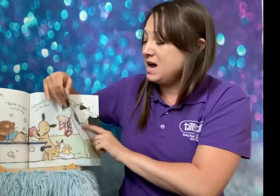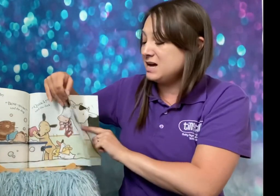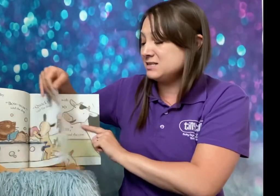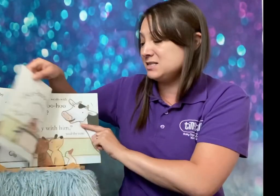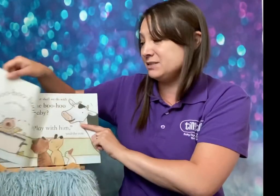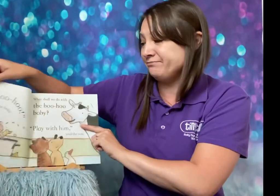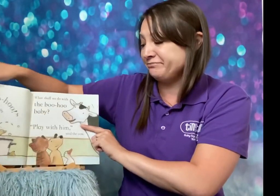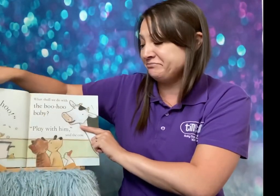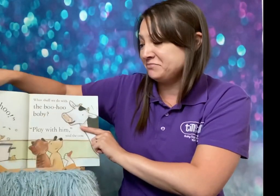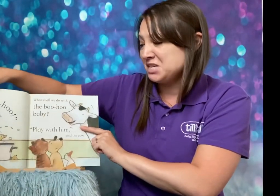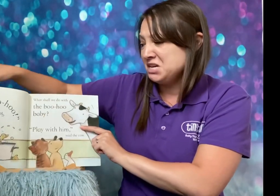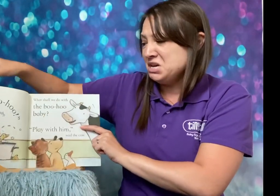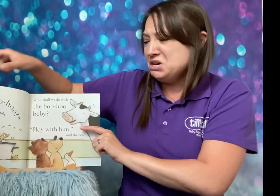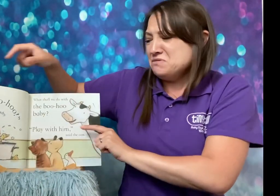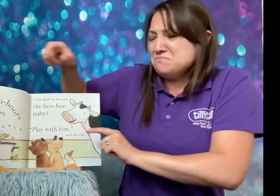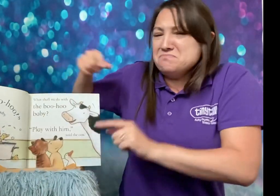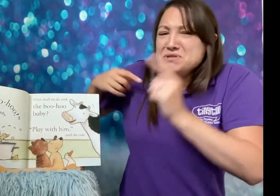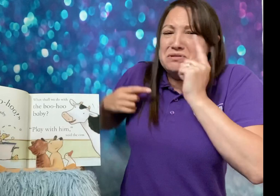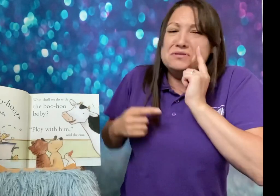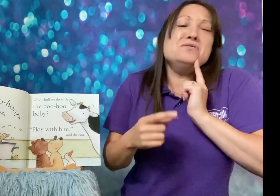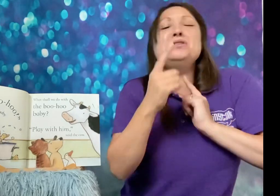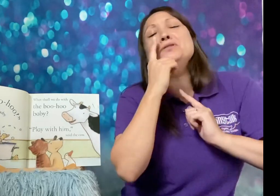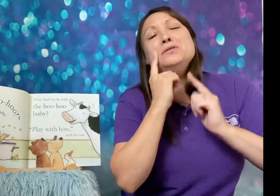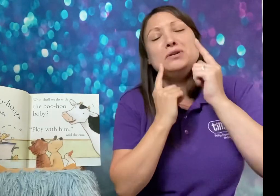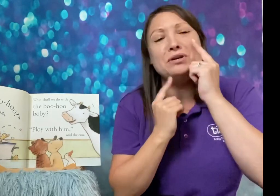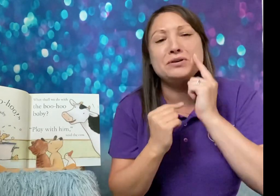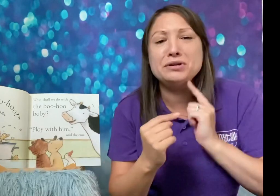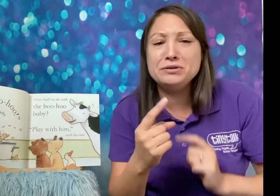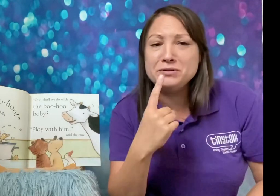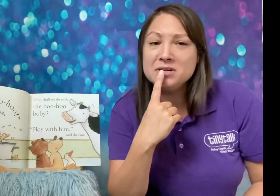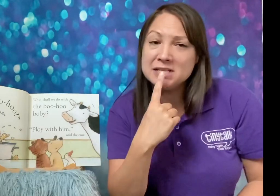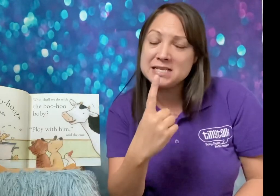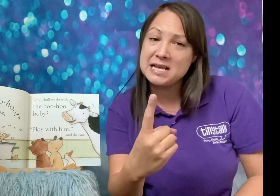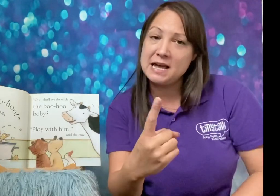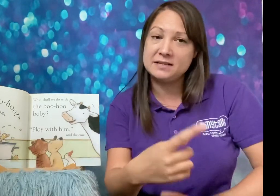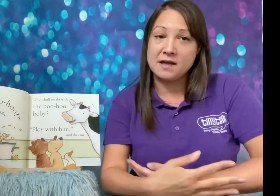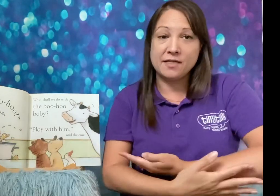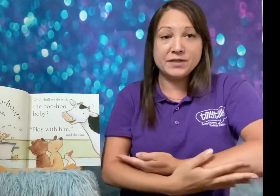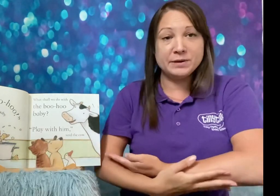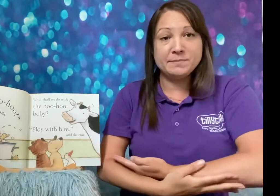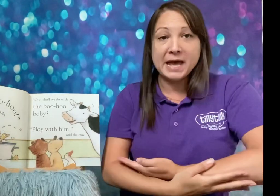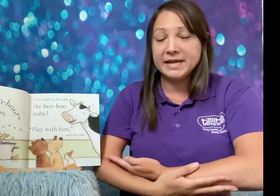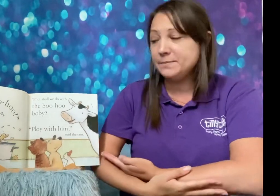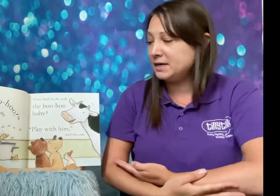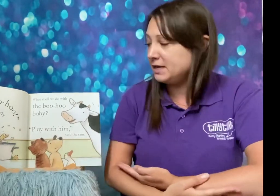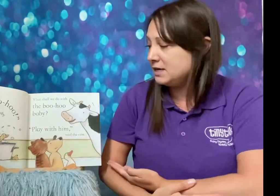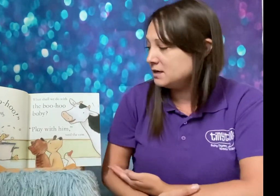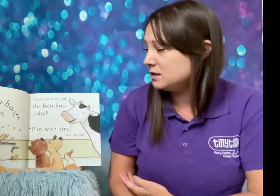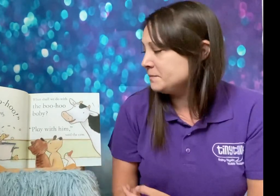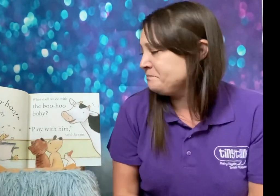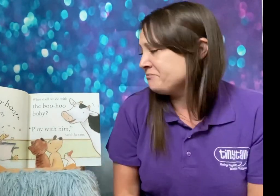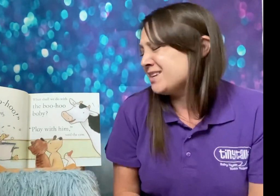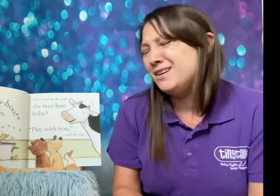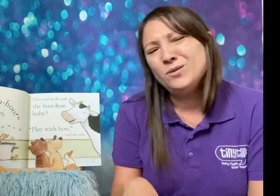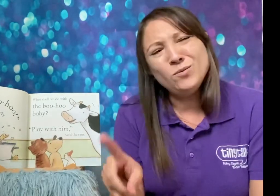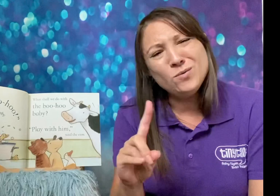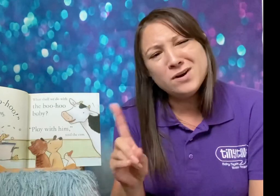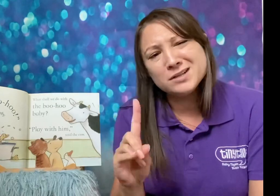And boo hoo hoo said the baby. What